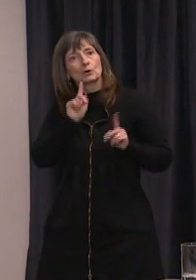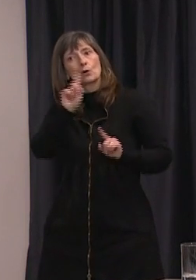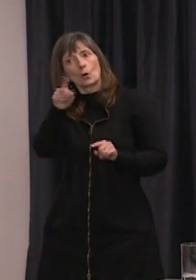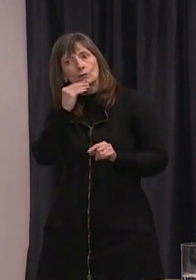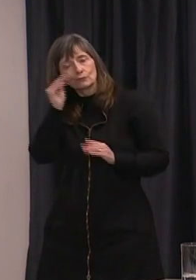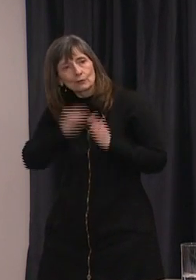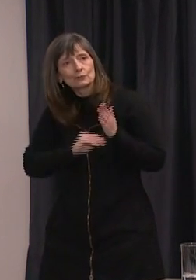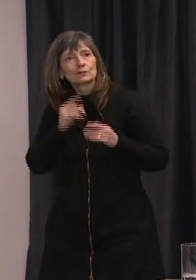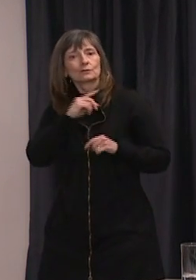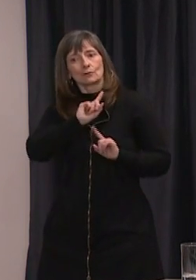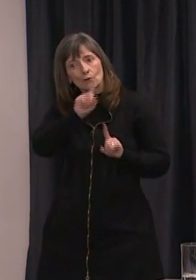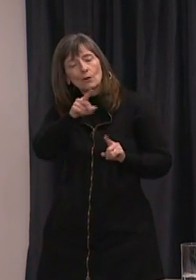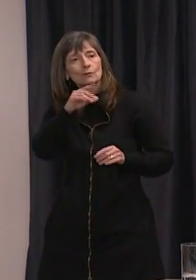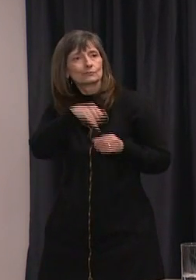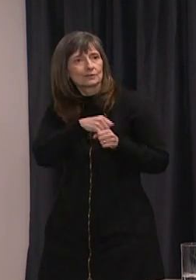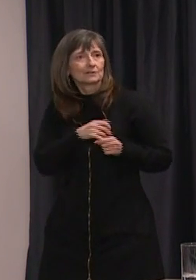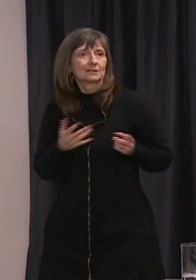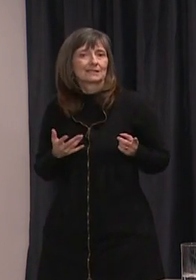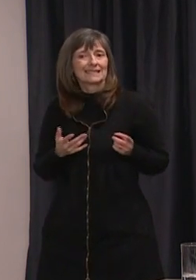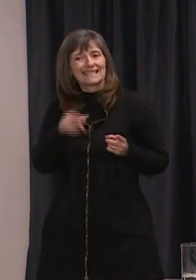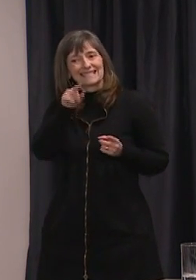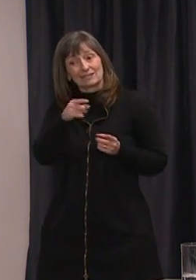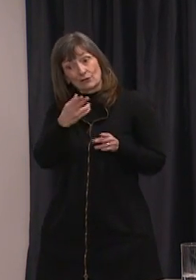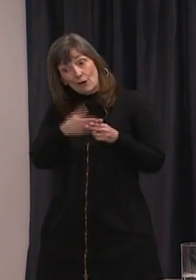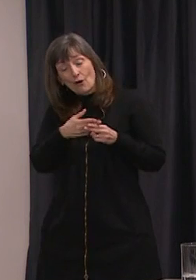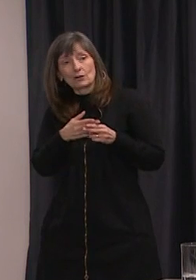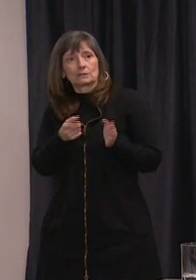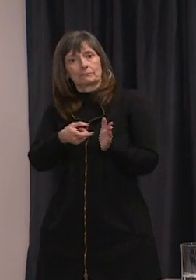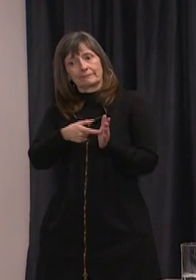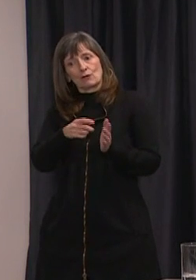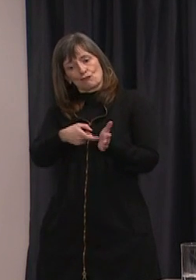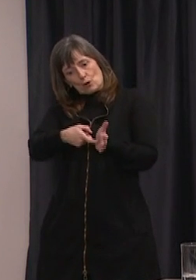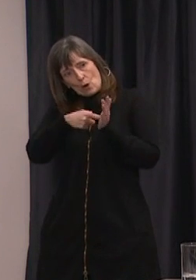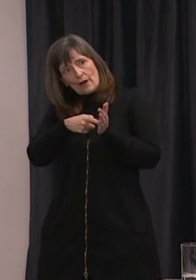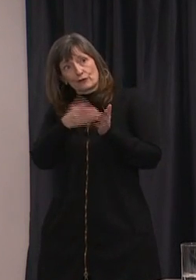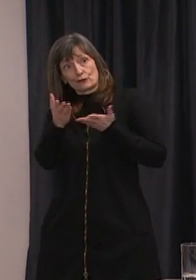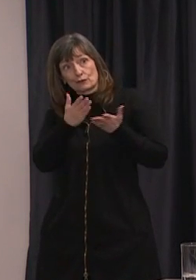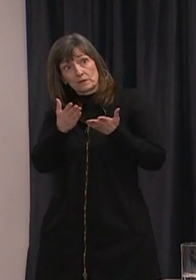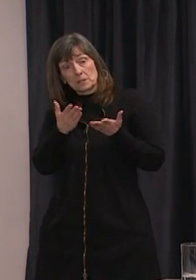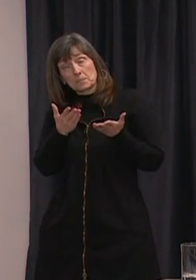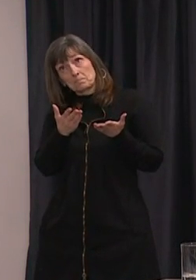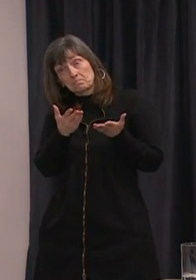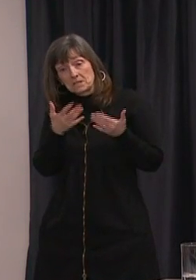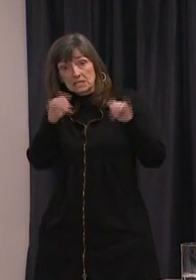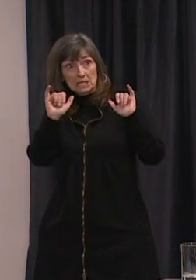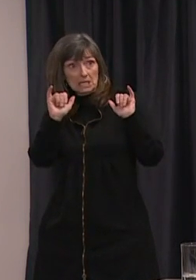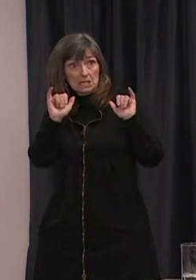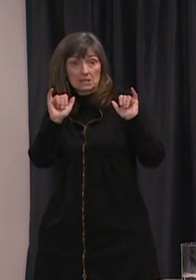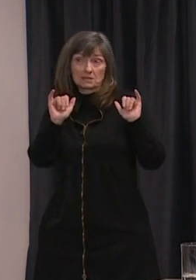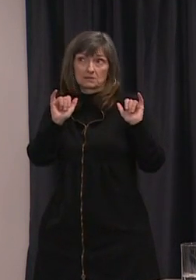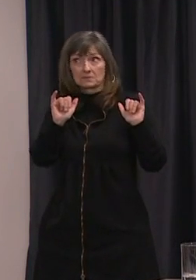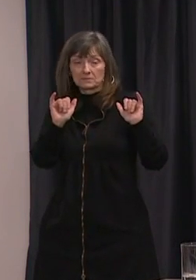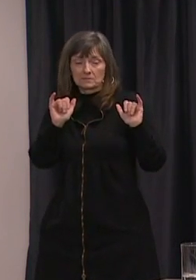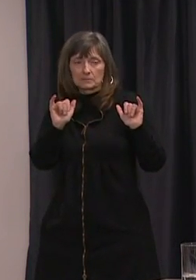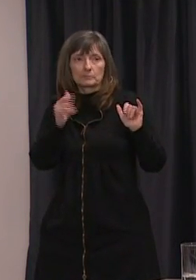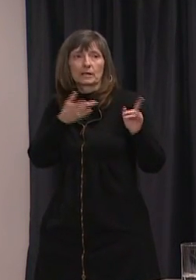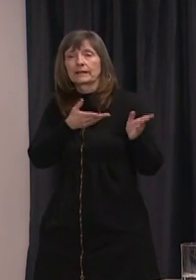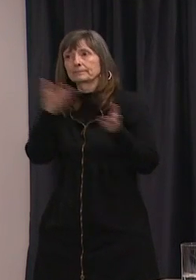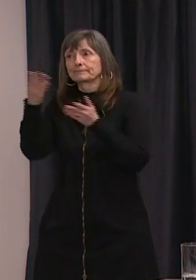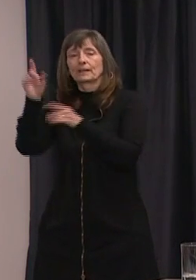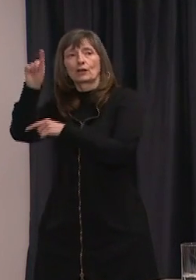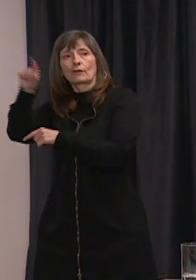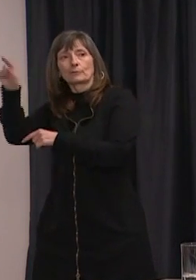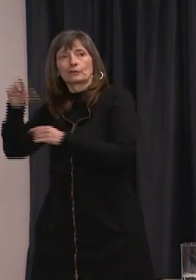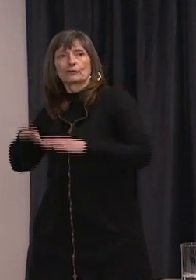how much that's regarded as an essential service is a discussion between government uh not health but government in general